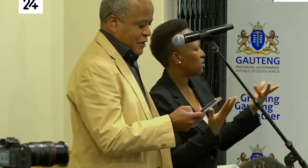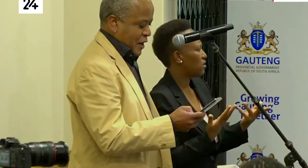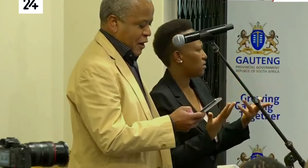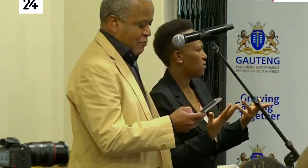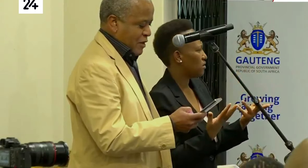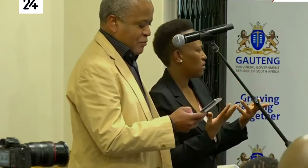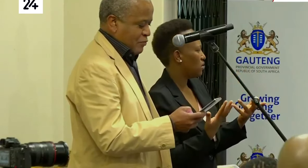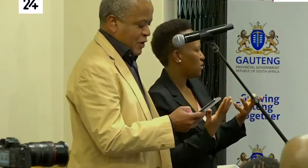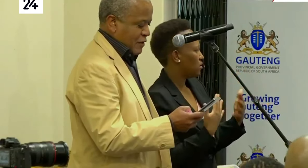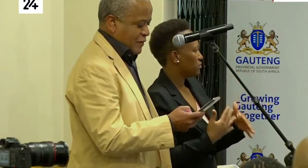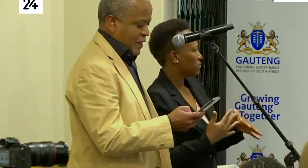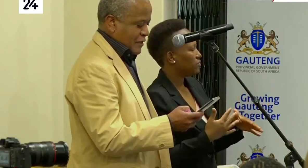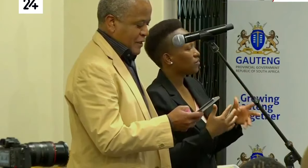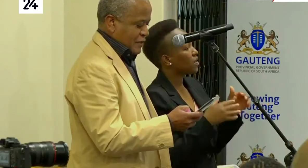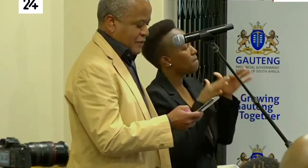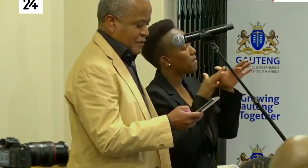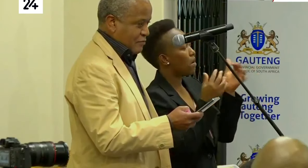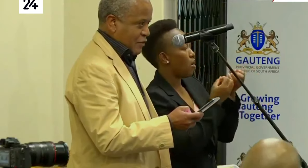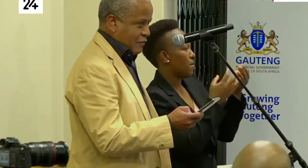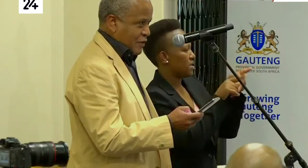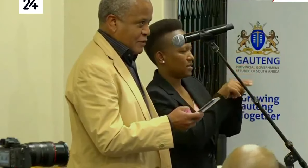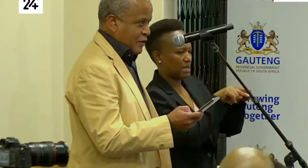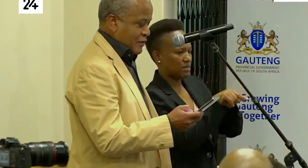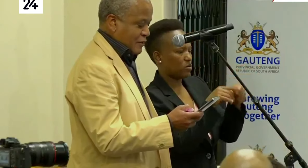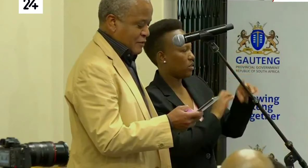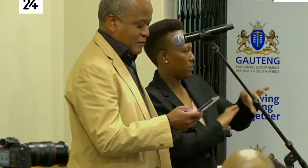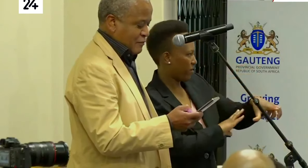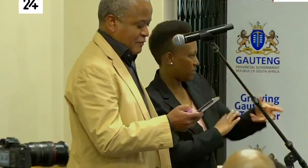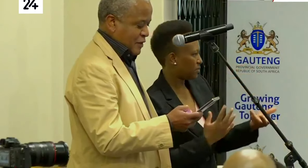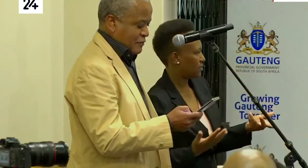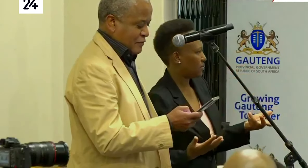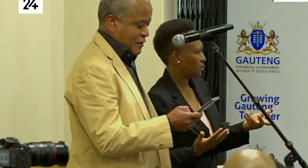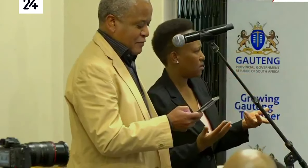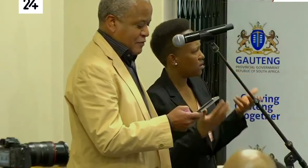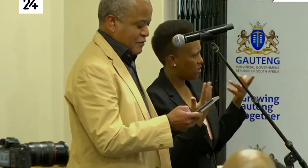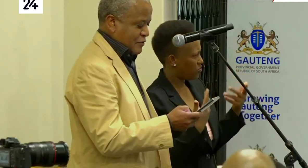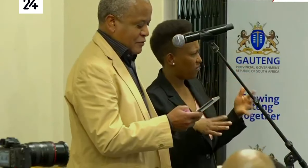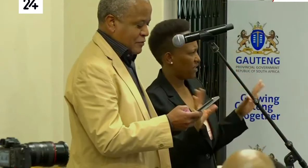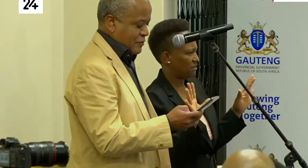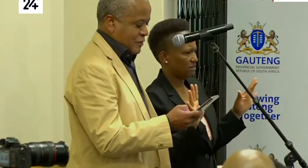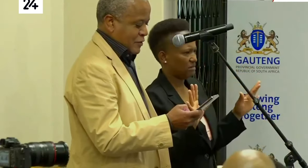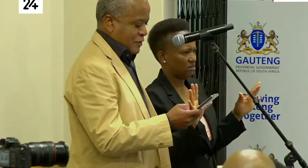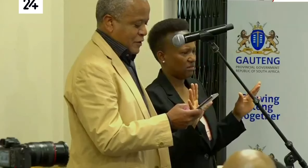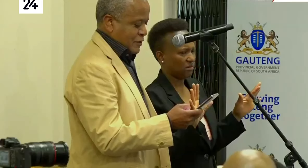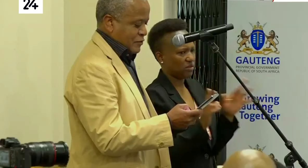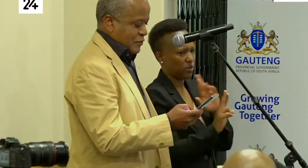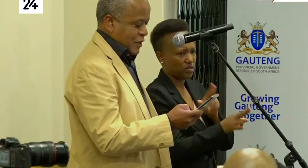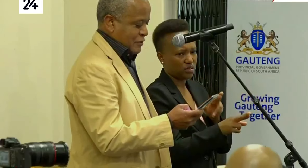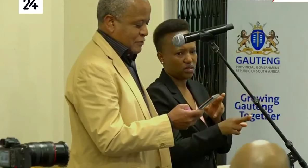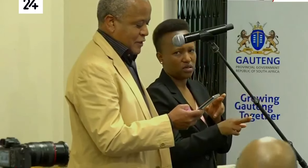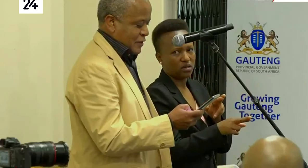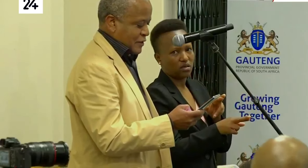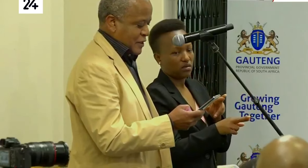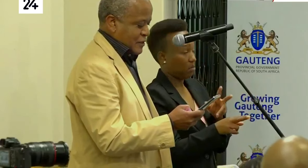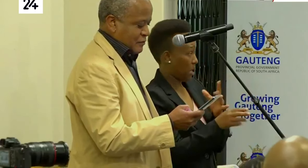and how many people have done tests in the province? I think we've dealt with that one also. Is it too